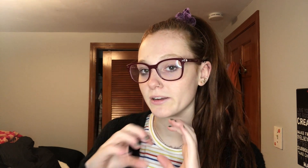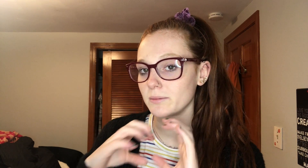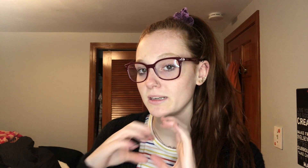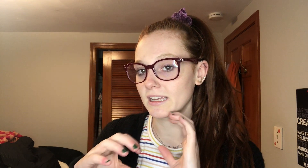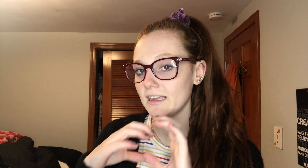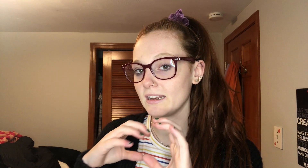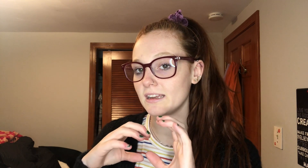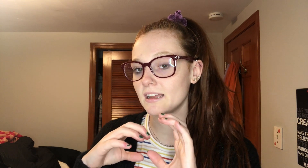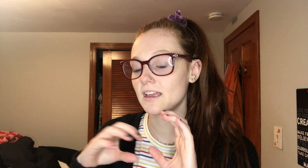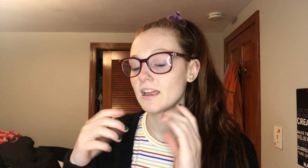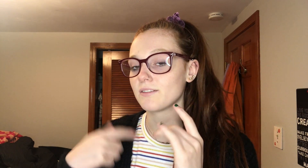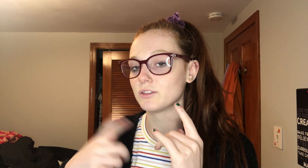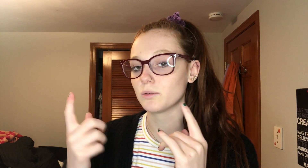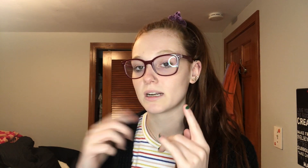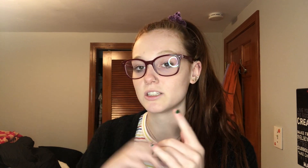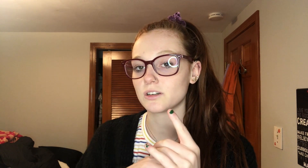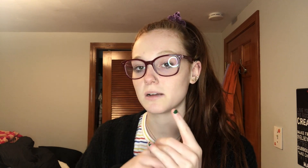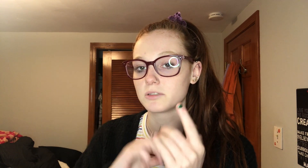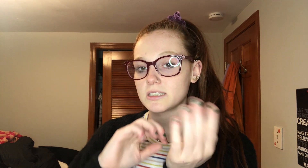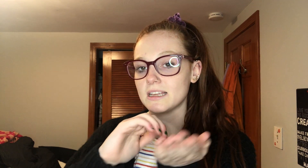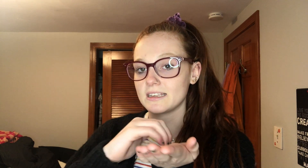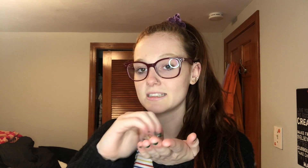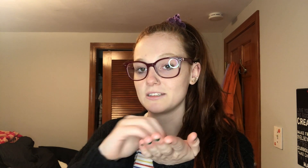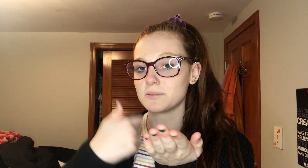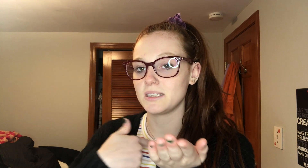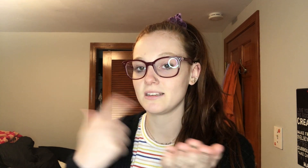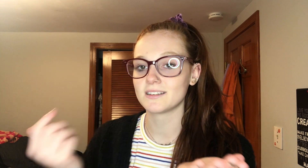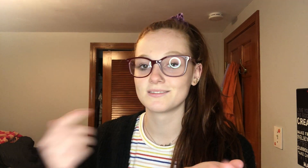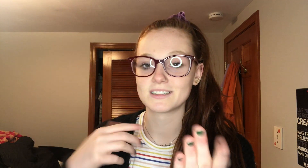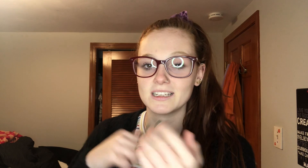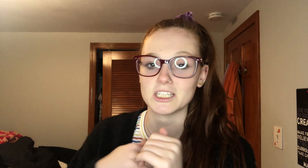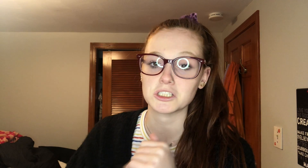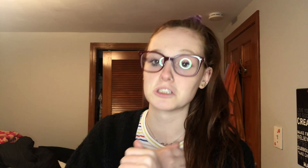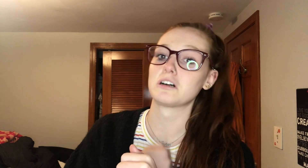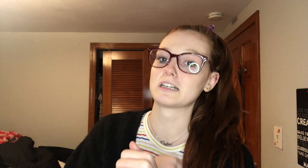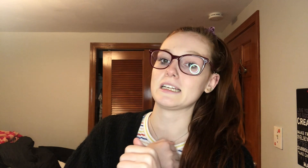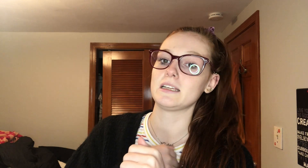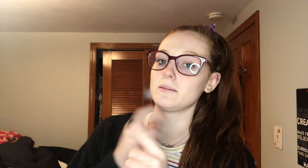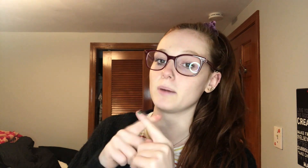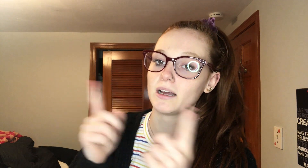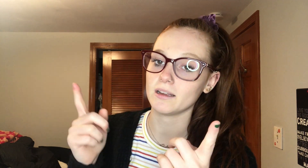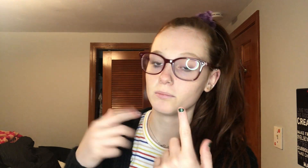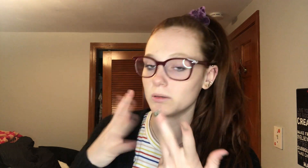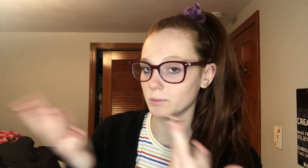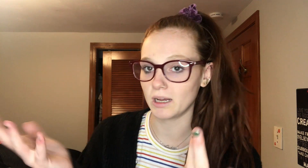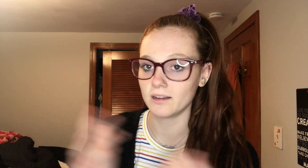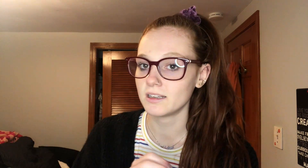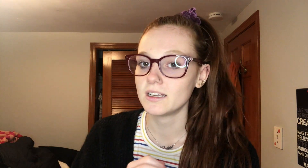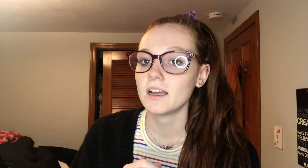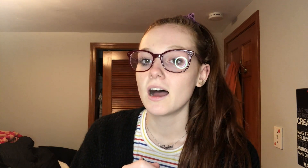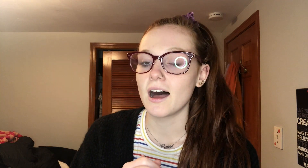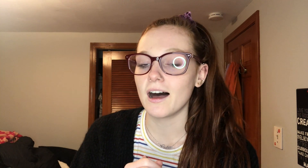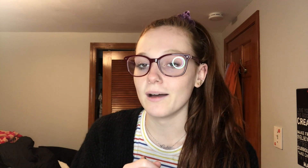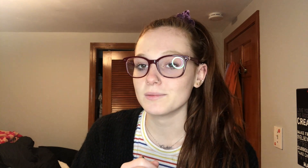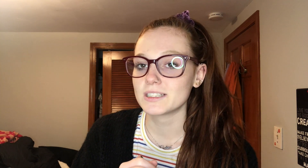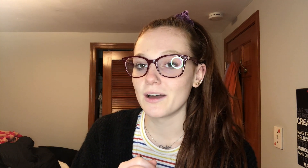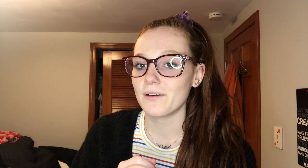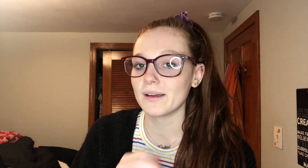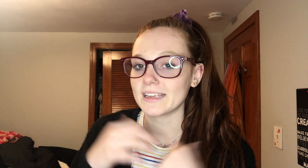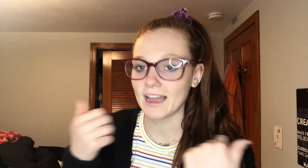they're communicating if you do want to interrupt just say excuse me sorry but blah blah blah um so yeah